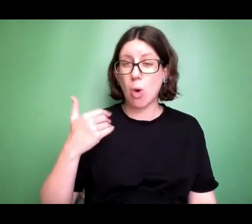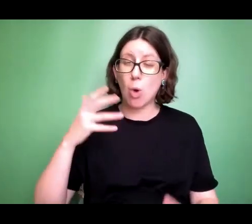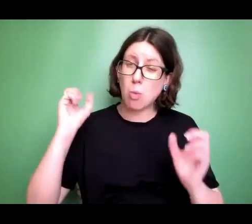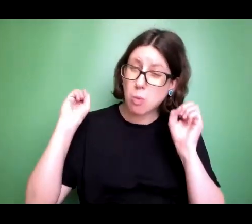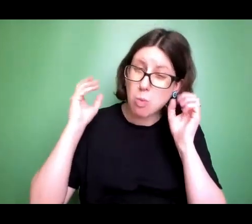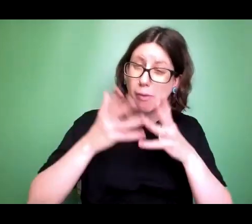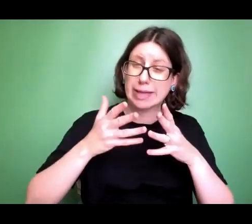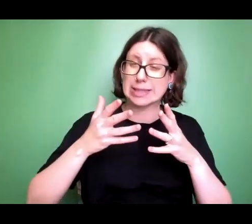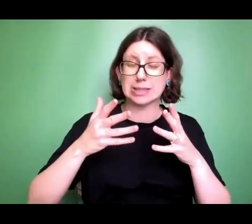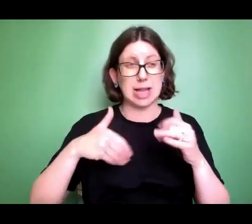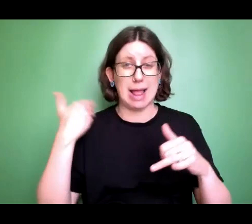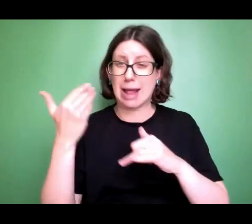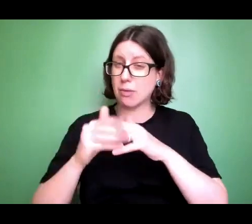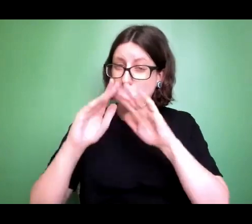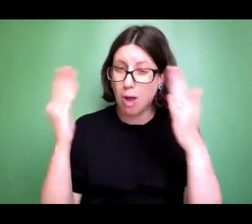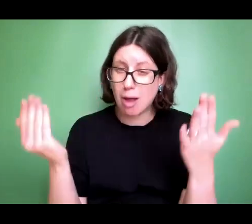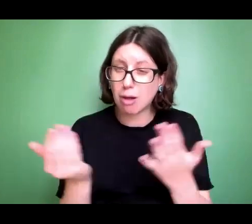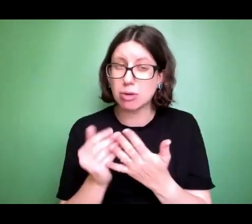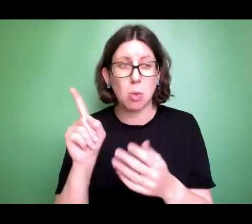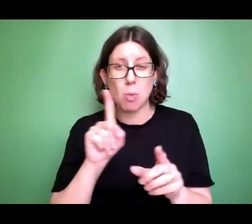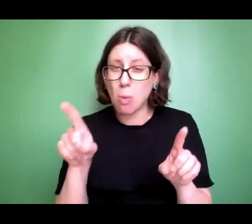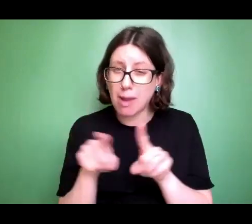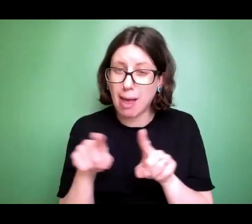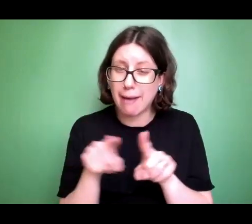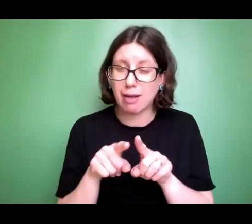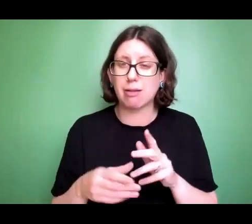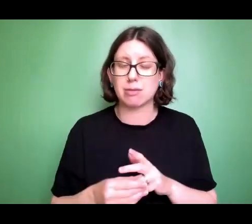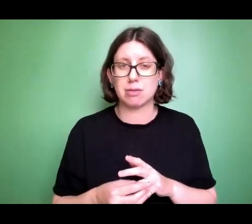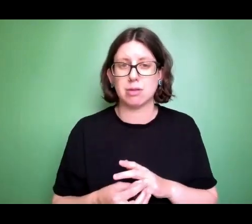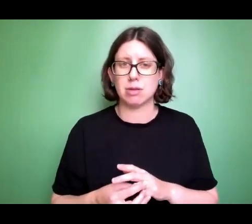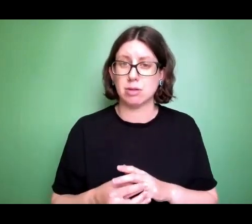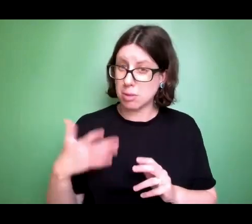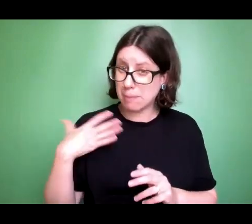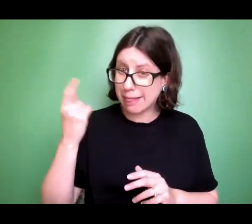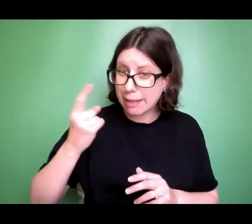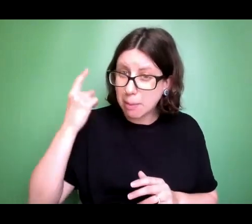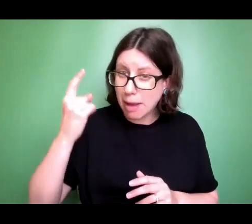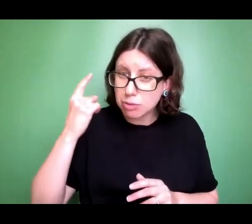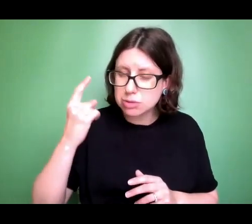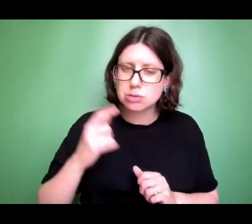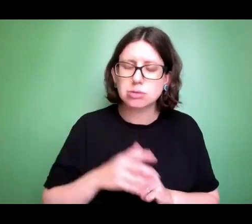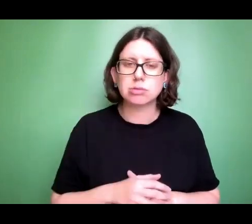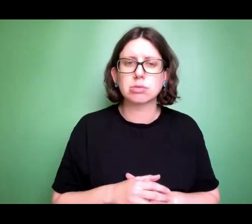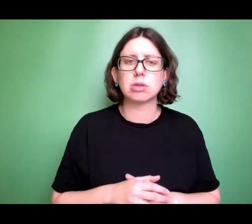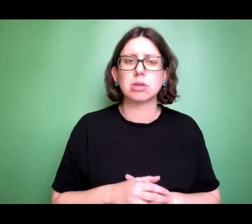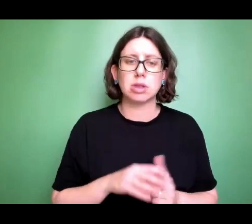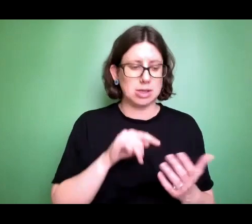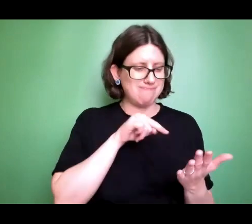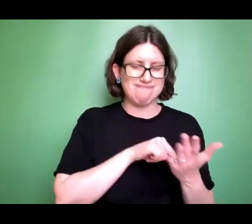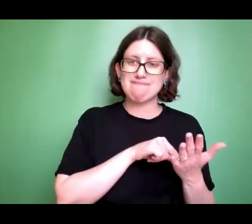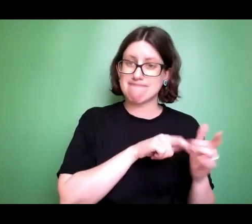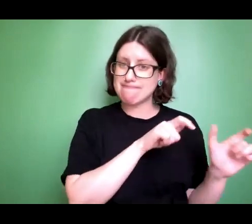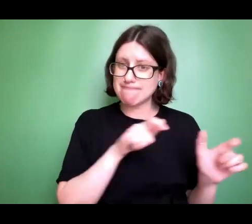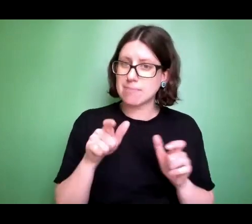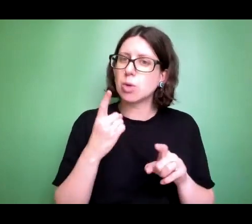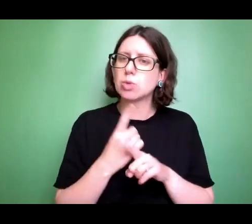not knowing what it would look like. Do you ever think about that? Well, the apostle John continues to write about